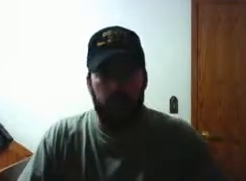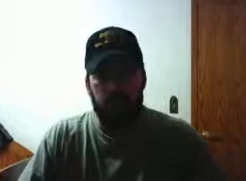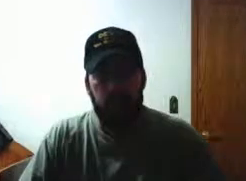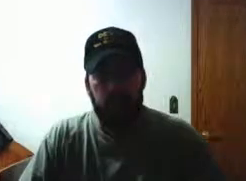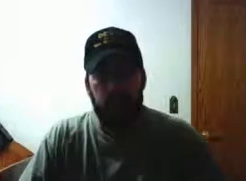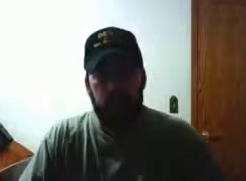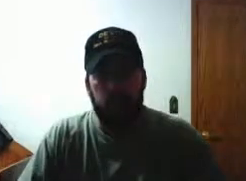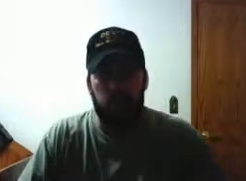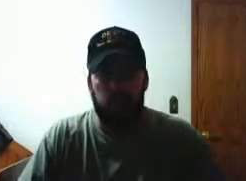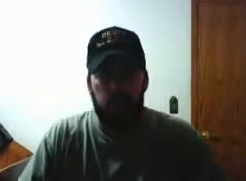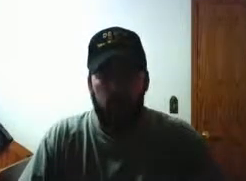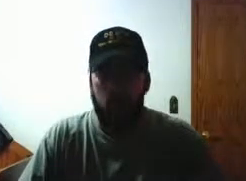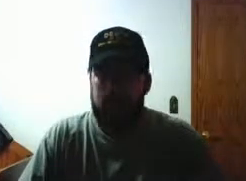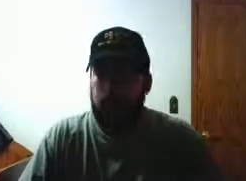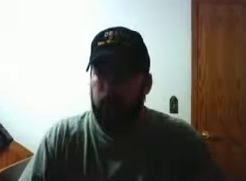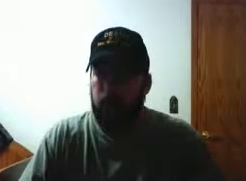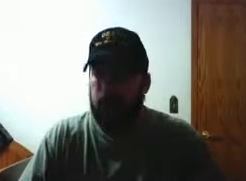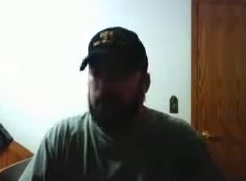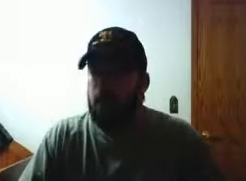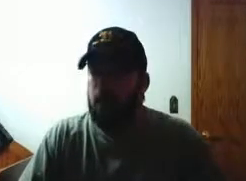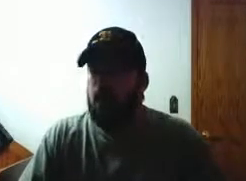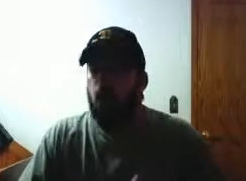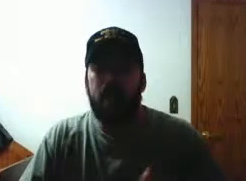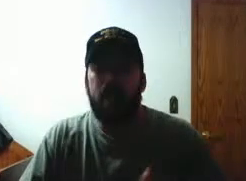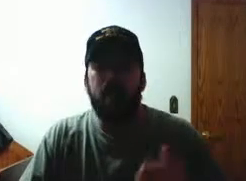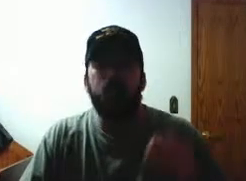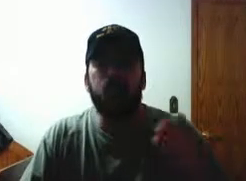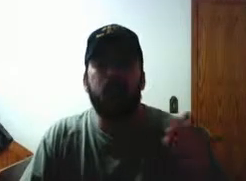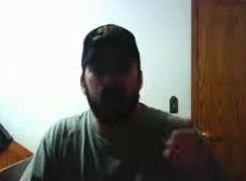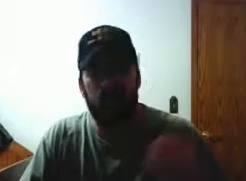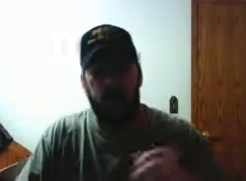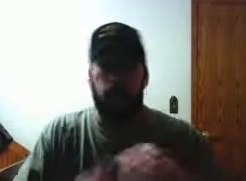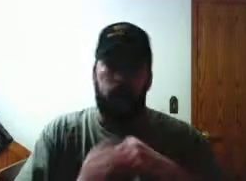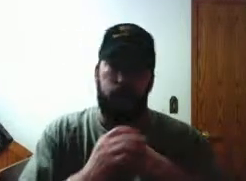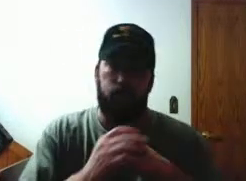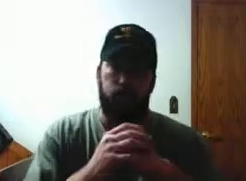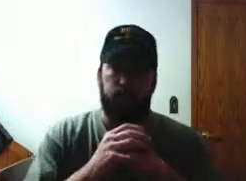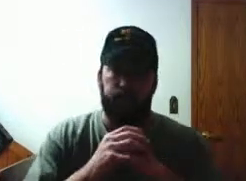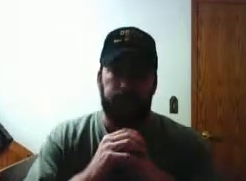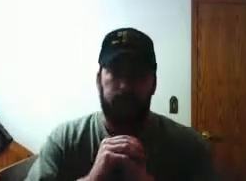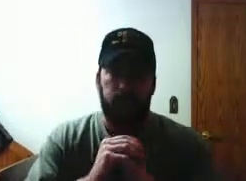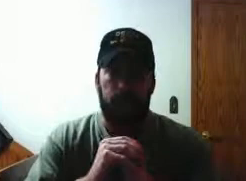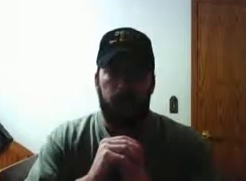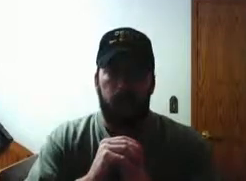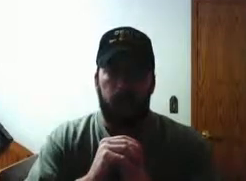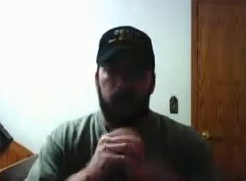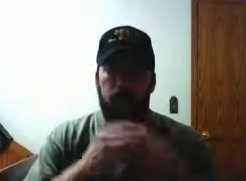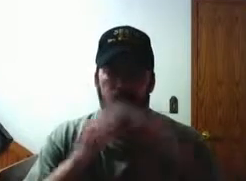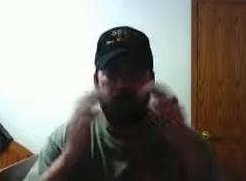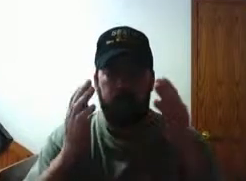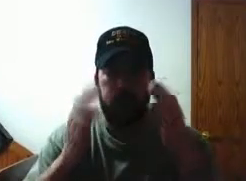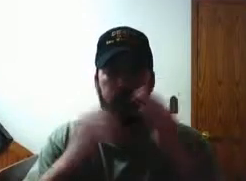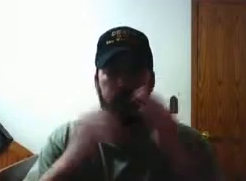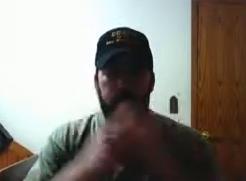of us who do research martin and myself and others we know what's going on now you say it don't exist